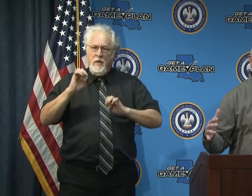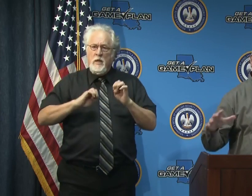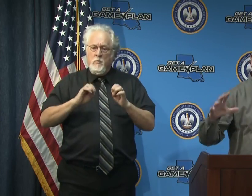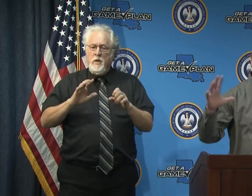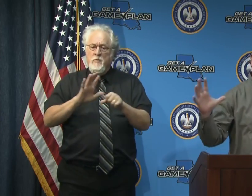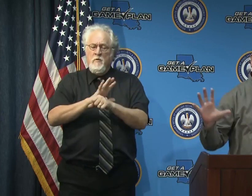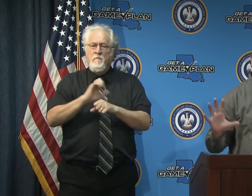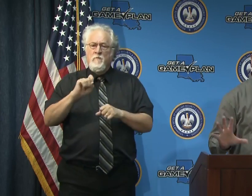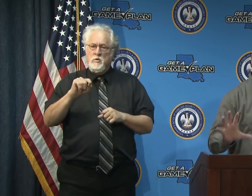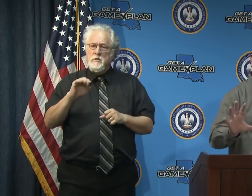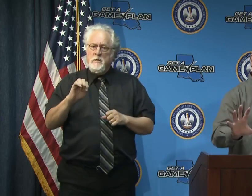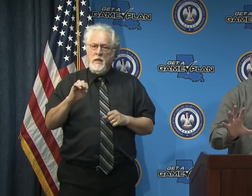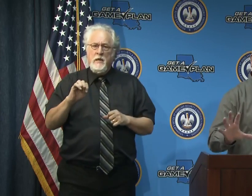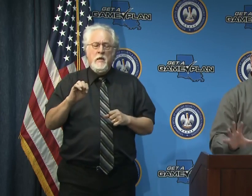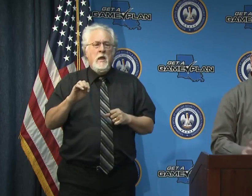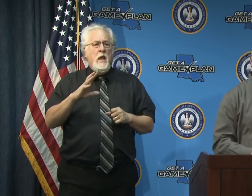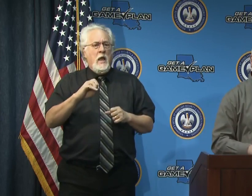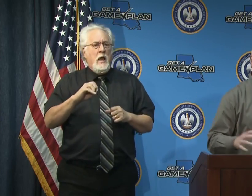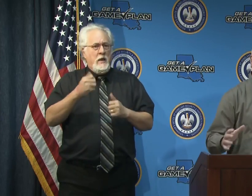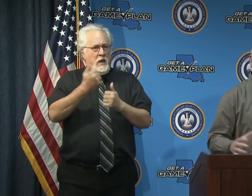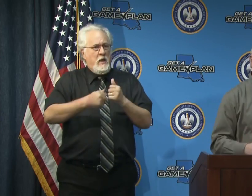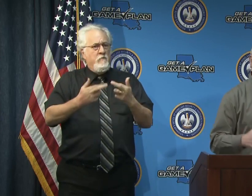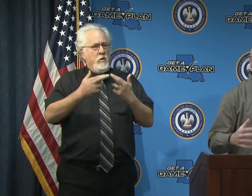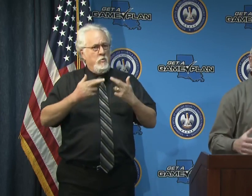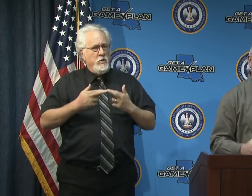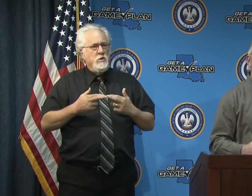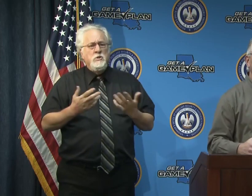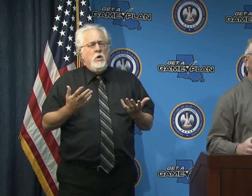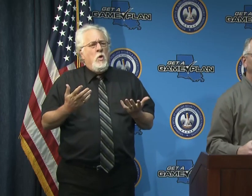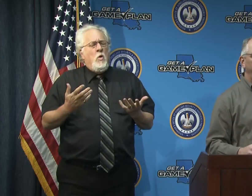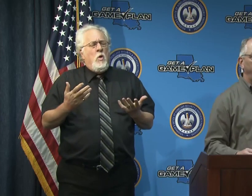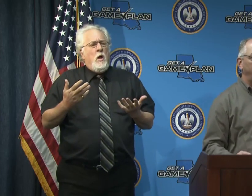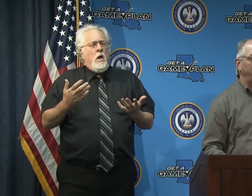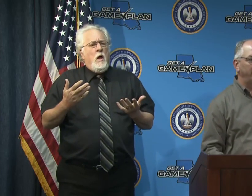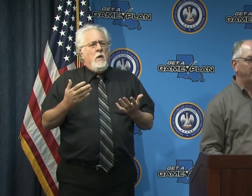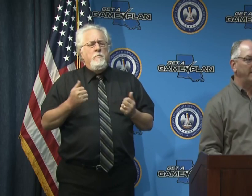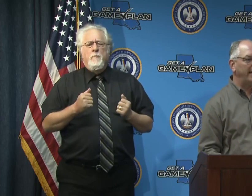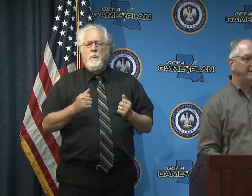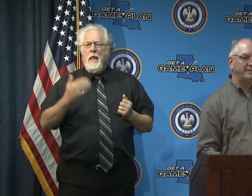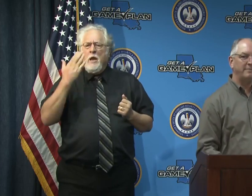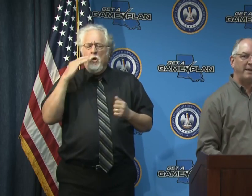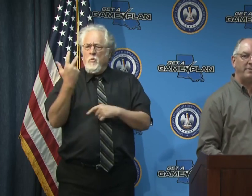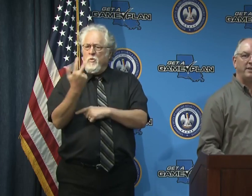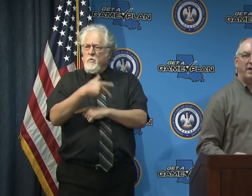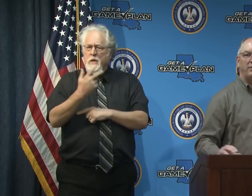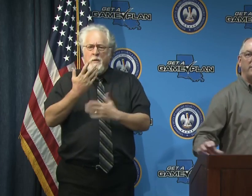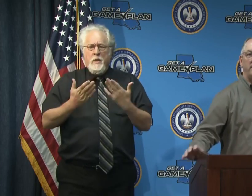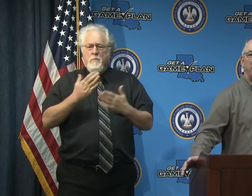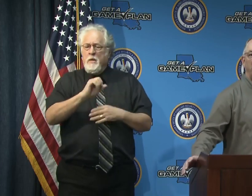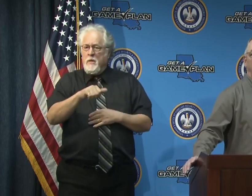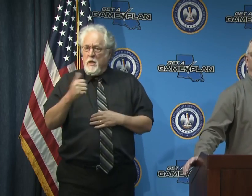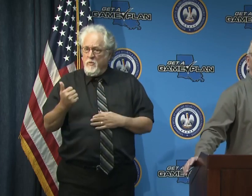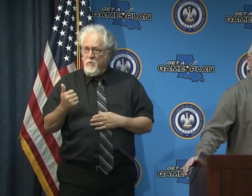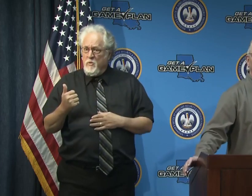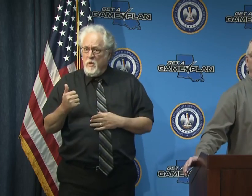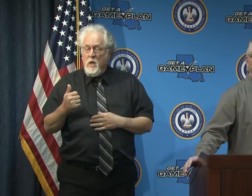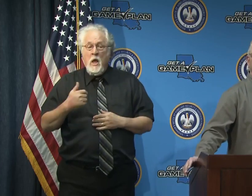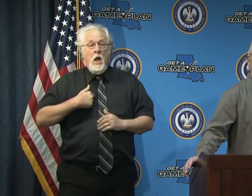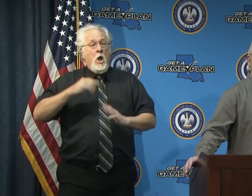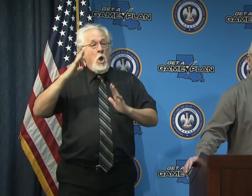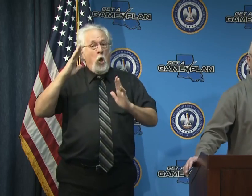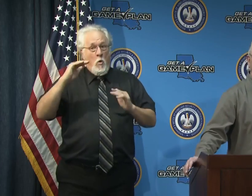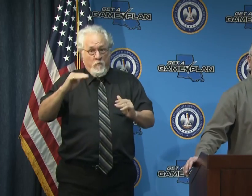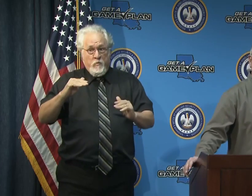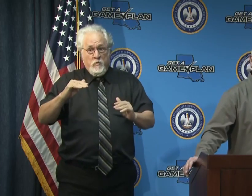entire state the state as a whole and there in every region so i don't know if uh in three days it might be another one i'm hopeful